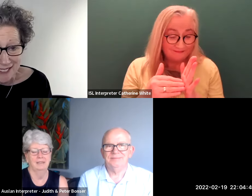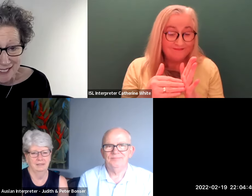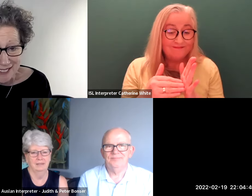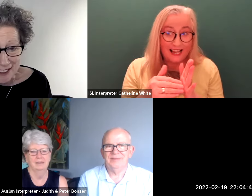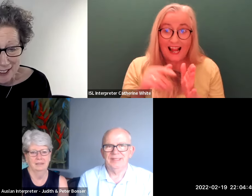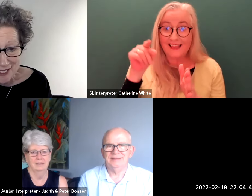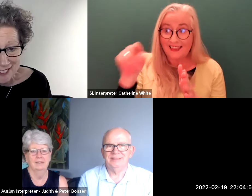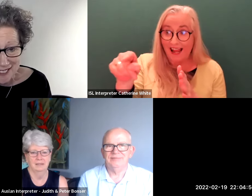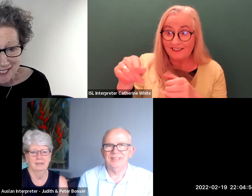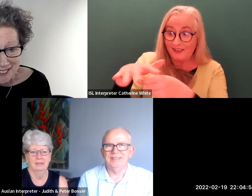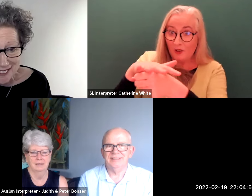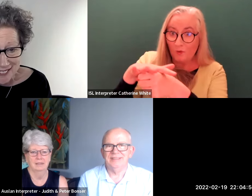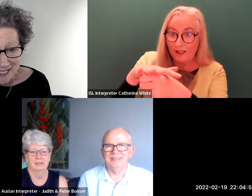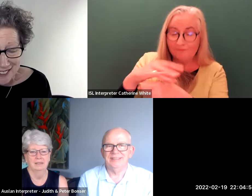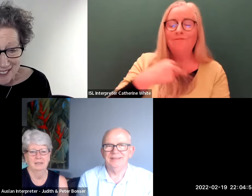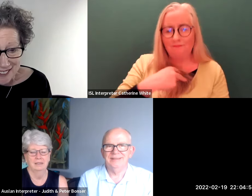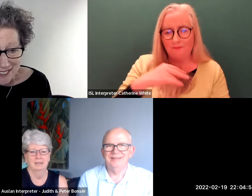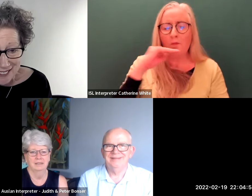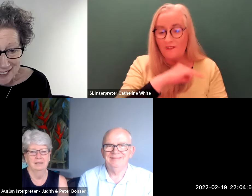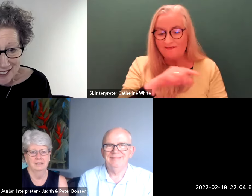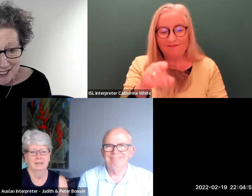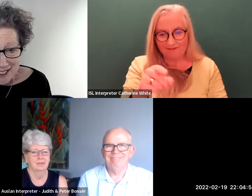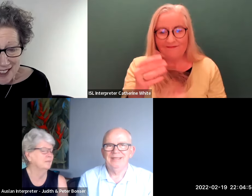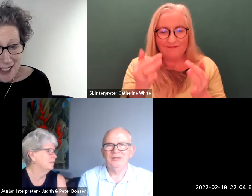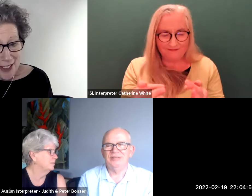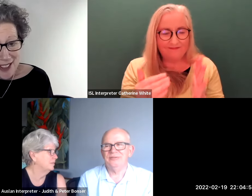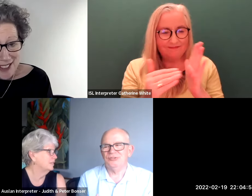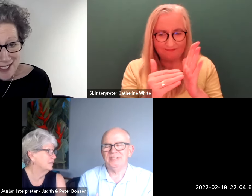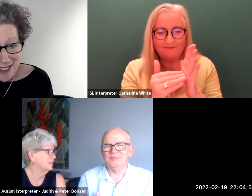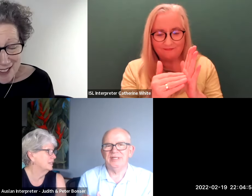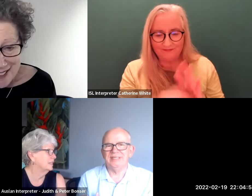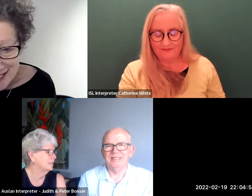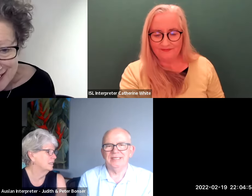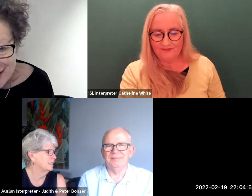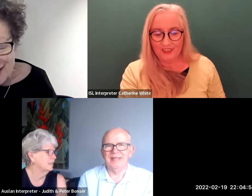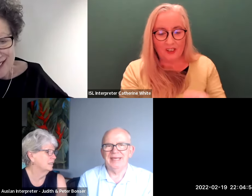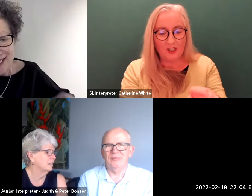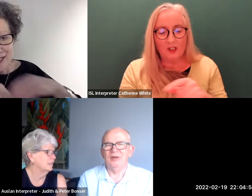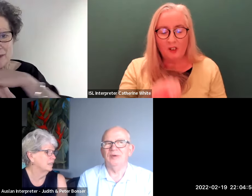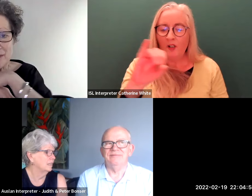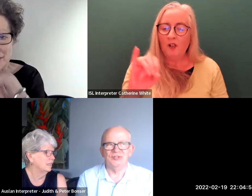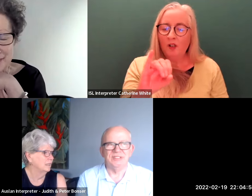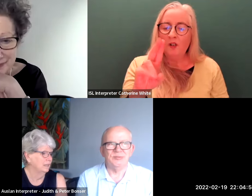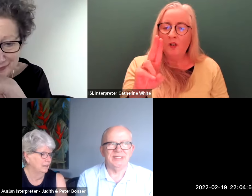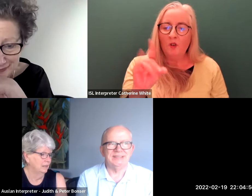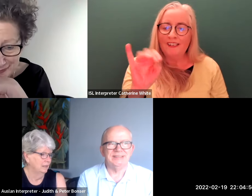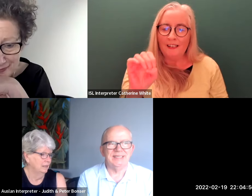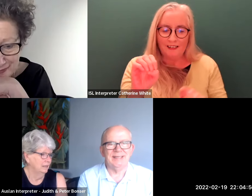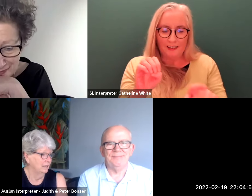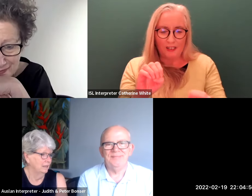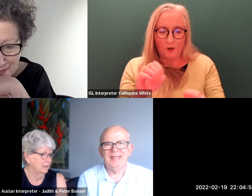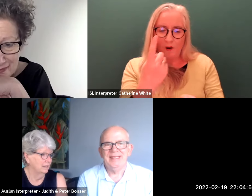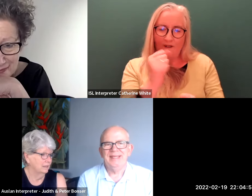yes definitely indeed jeffrey judy's brother um now one of judy's brothers